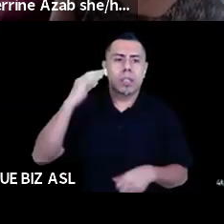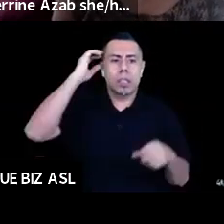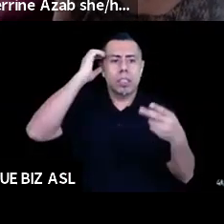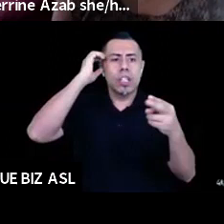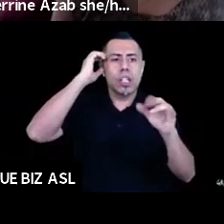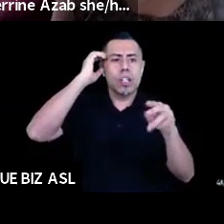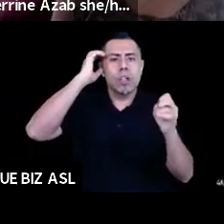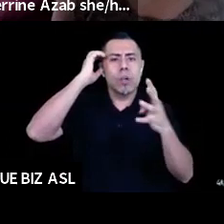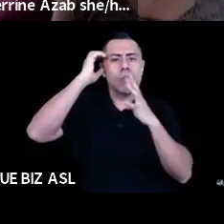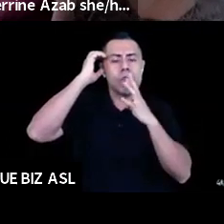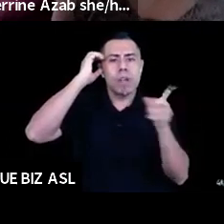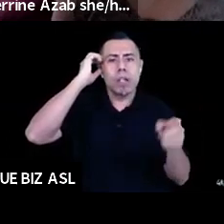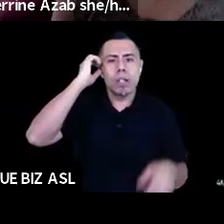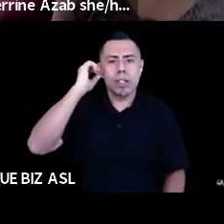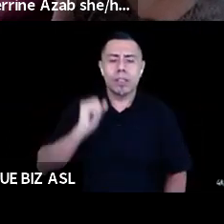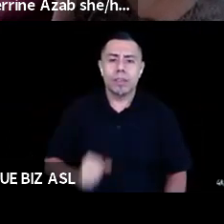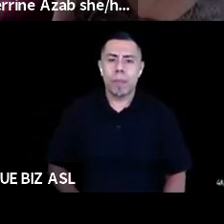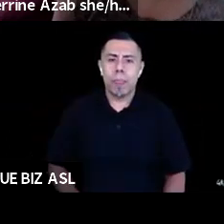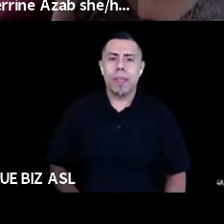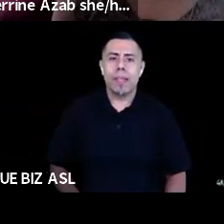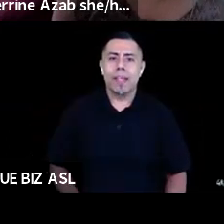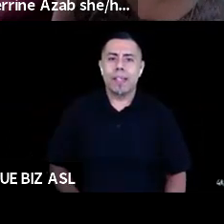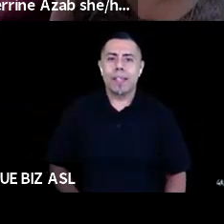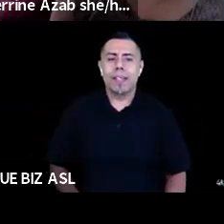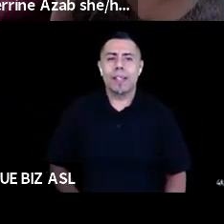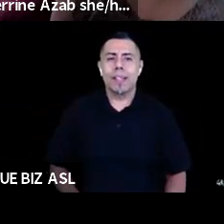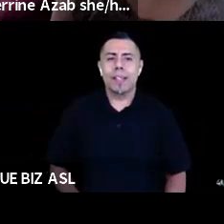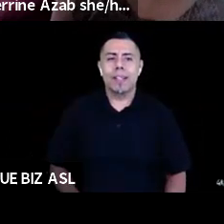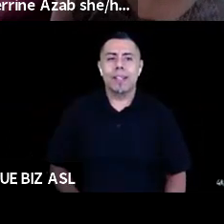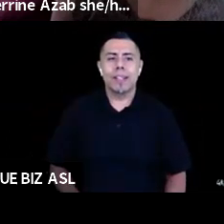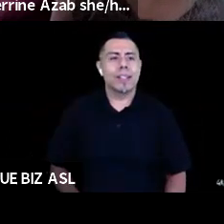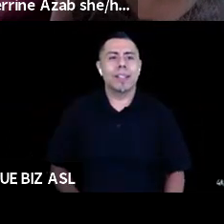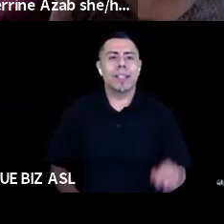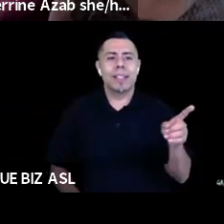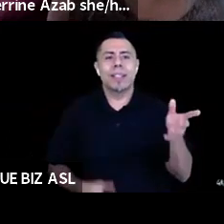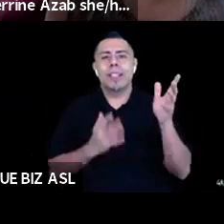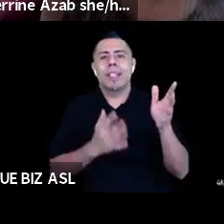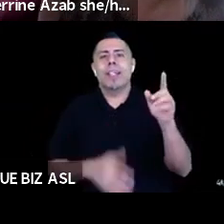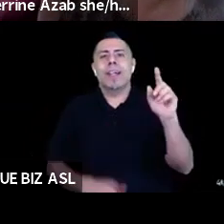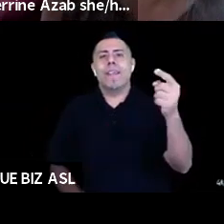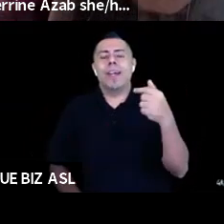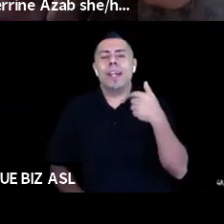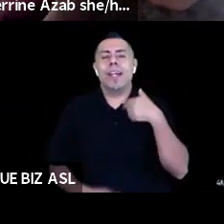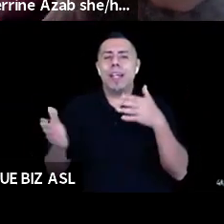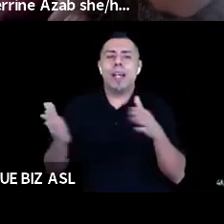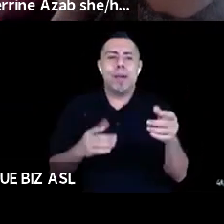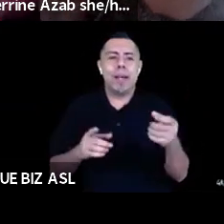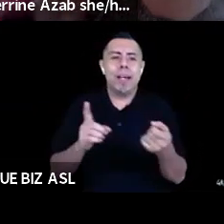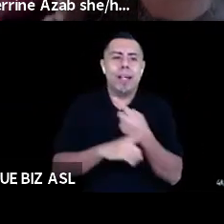Shereen? Uh, no, we should have that conversation first because I was actually going to ask about something else, even though I've been talking in the chat